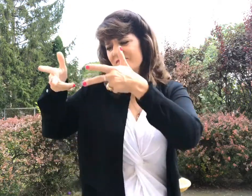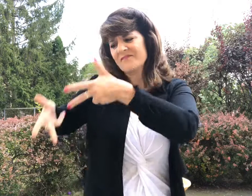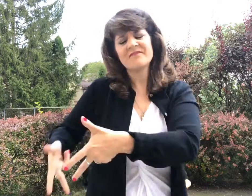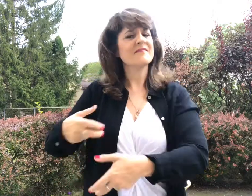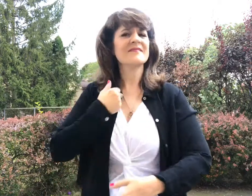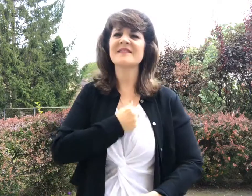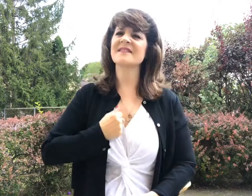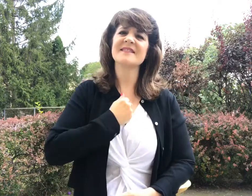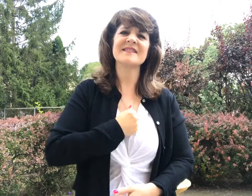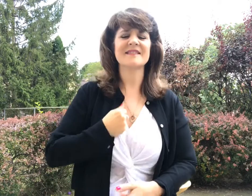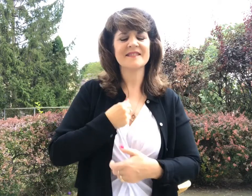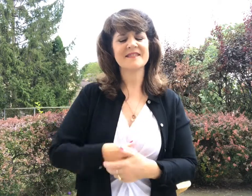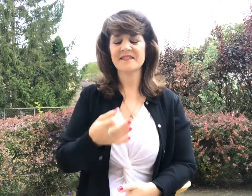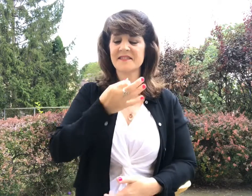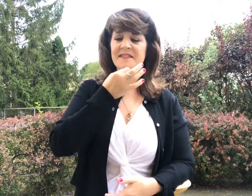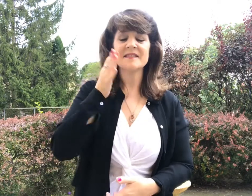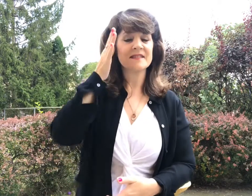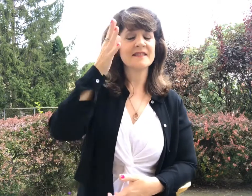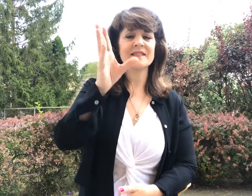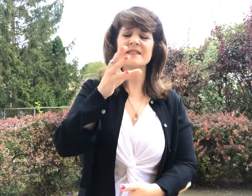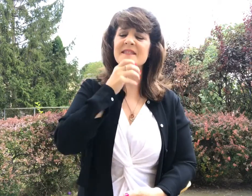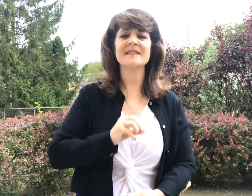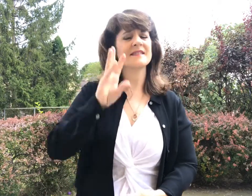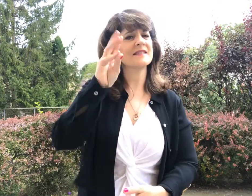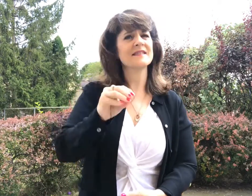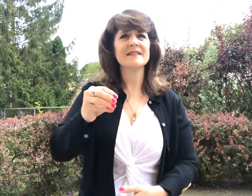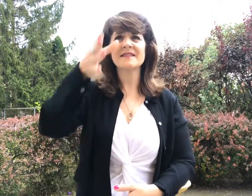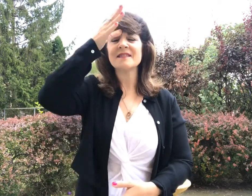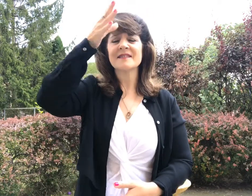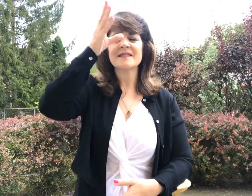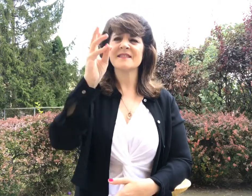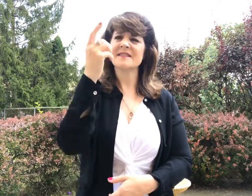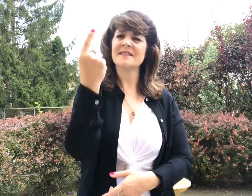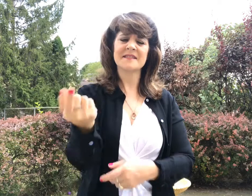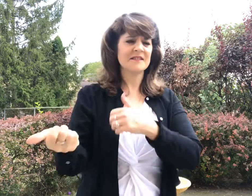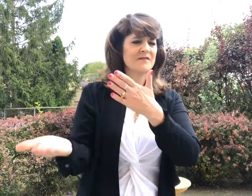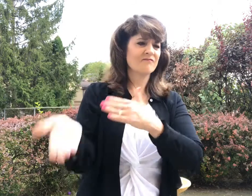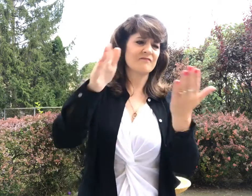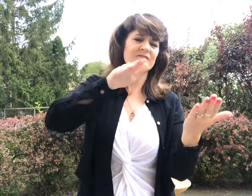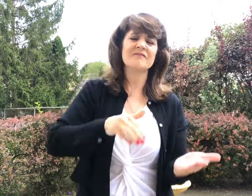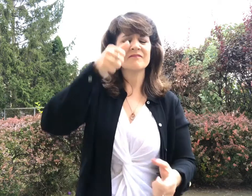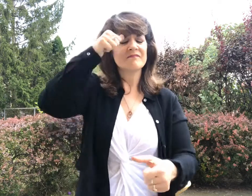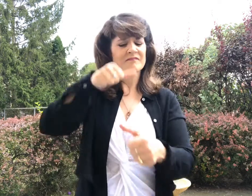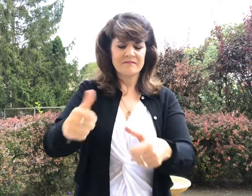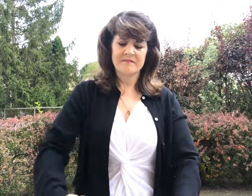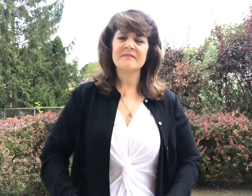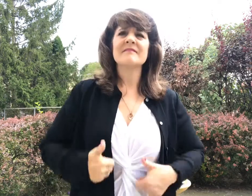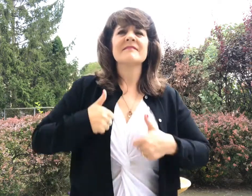Soon I'll be 60 years old. My daddy got 61. Remember life and then your life becomes a better one.